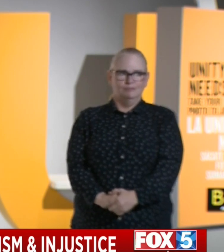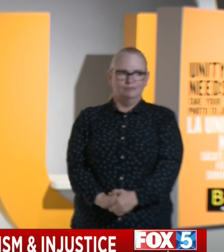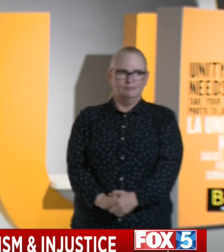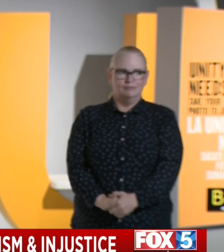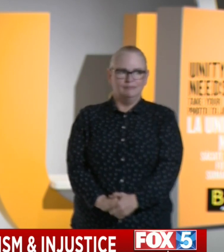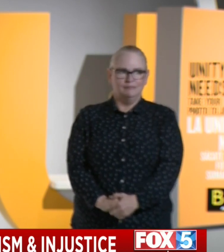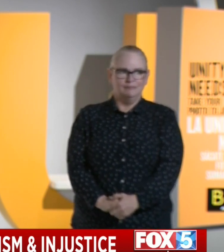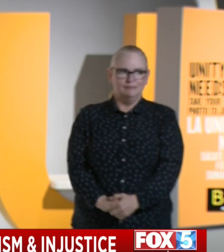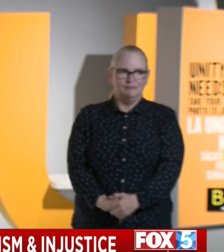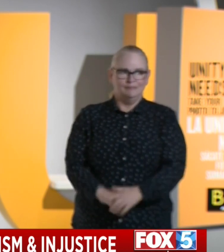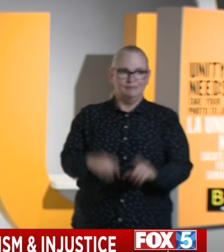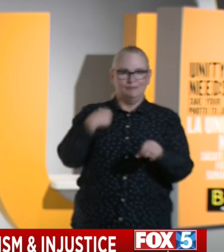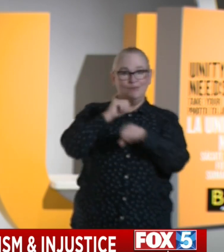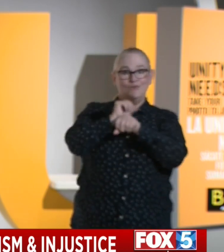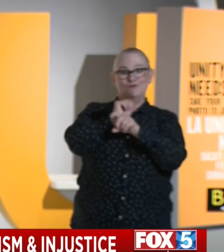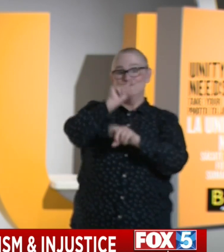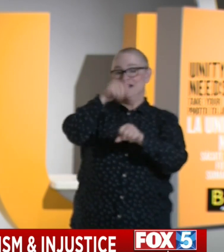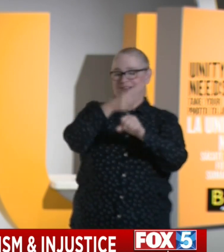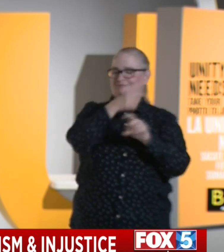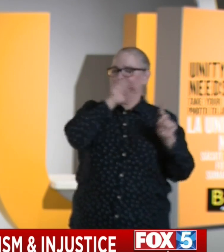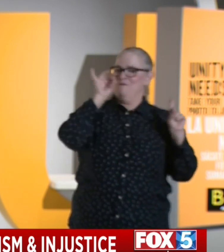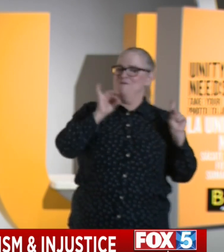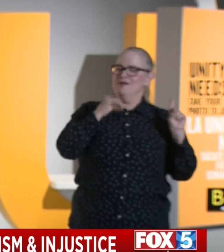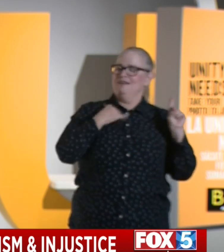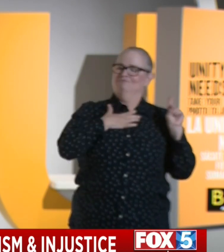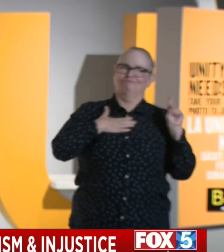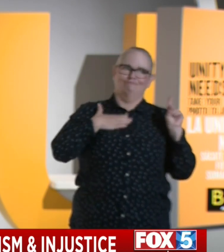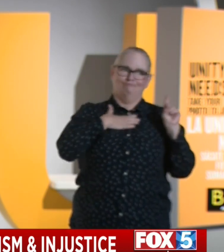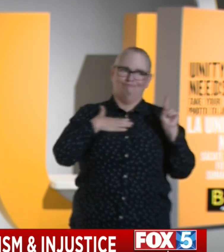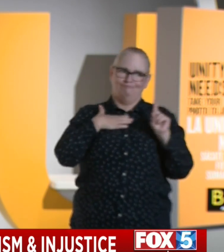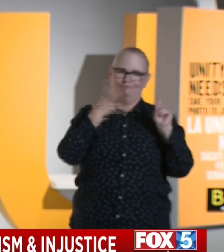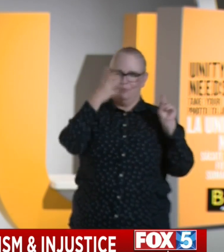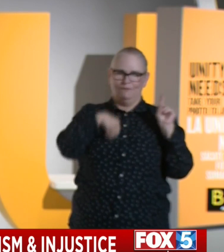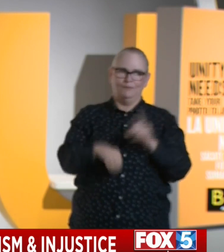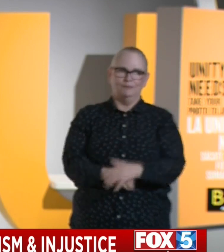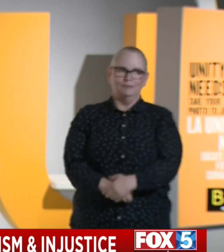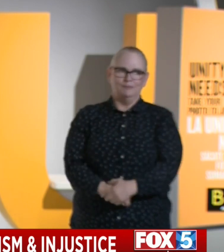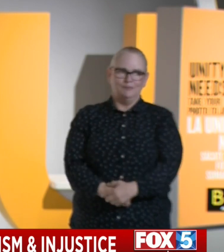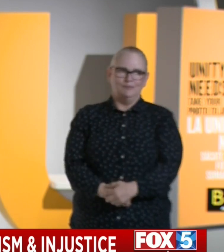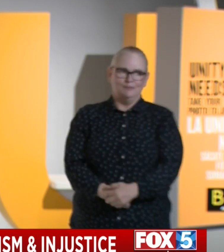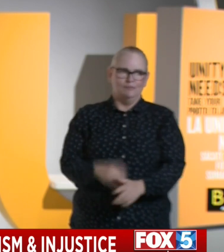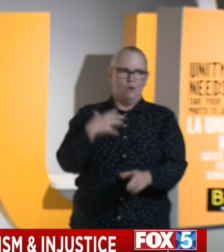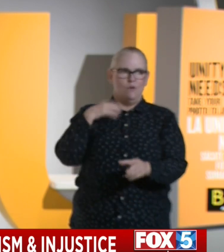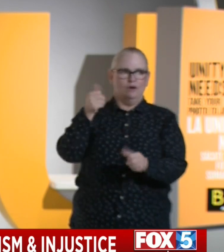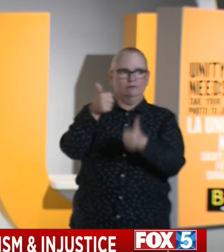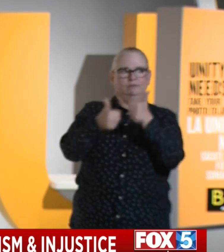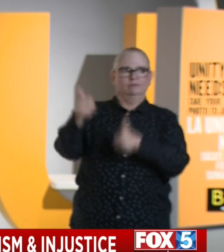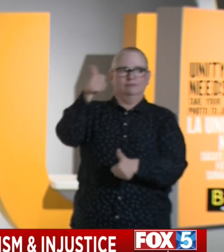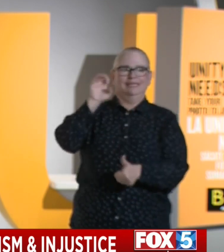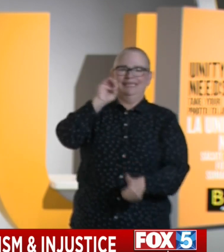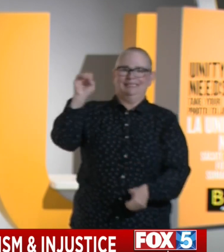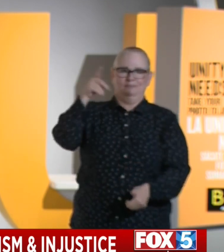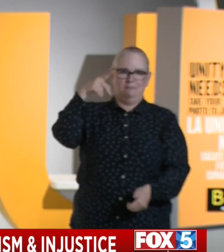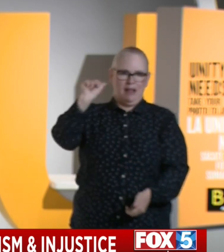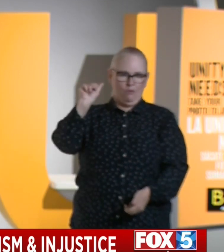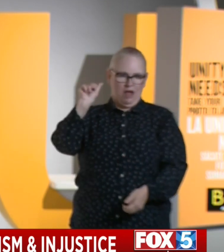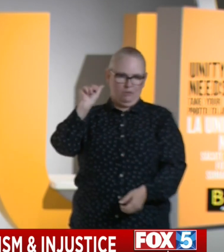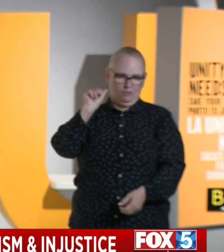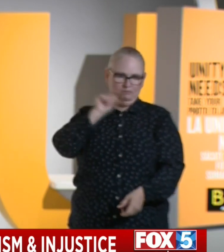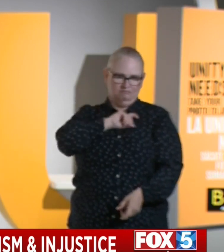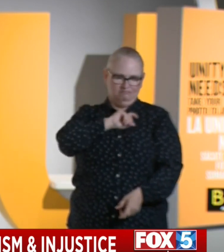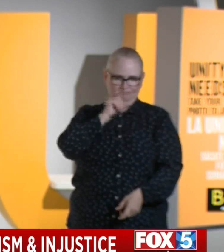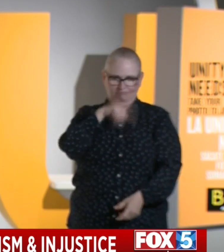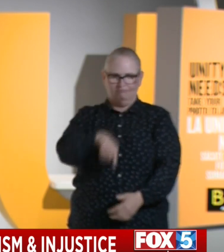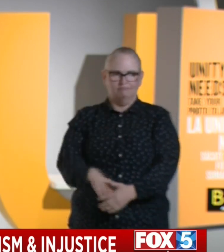close to nine years as a police chief in the city of East Palo Alto. And those close to 30 years taught me that police,